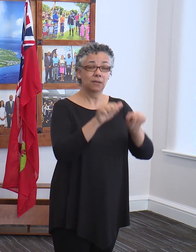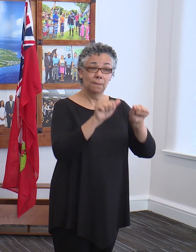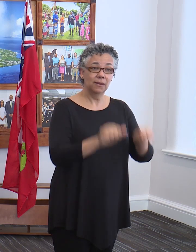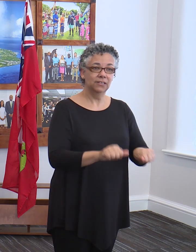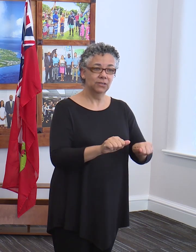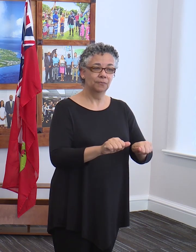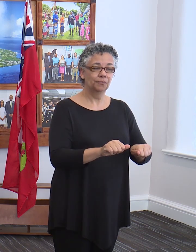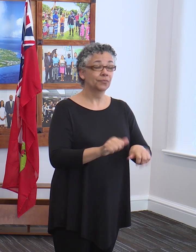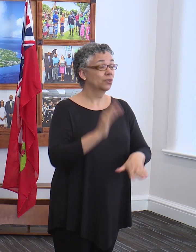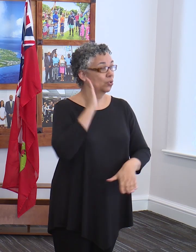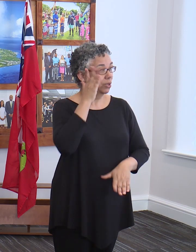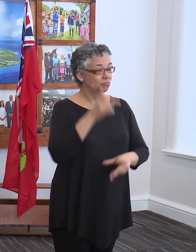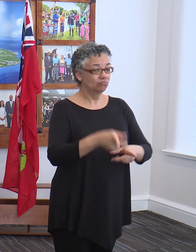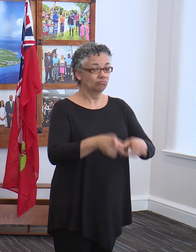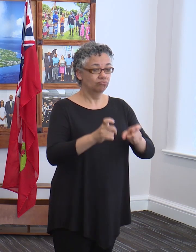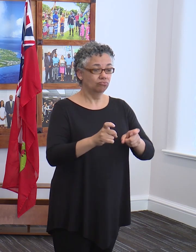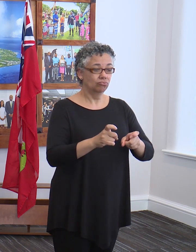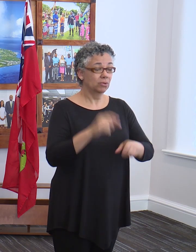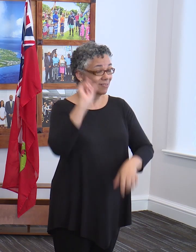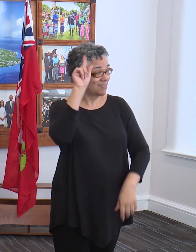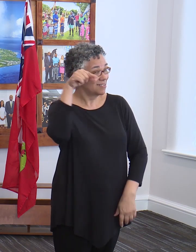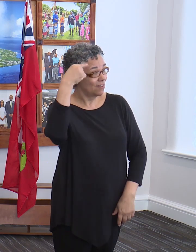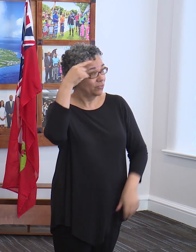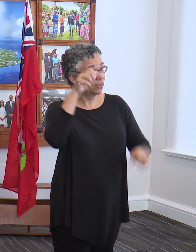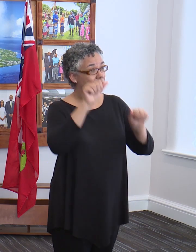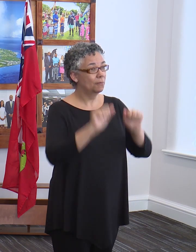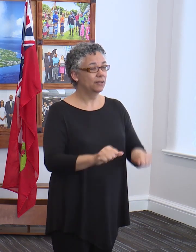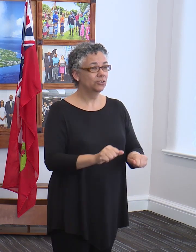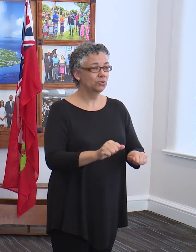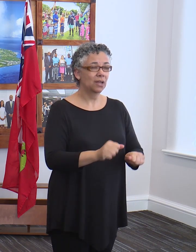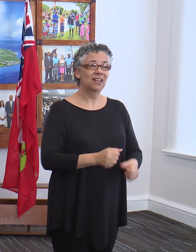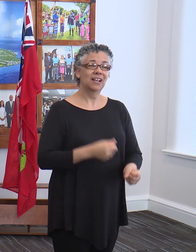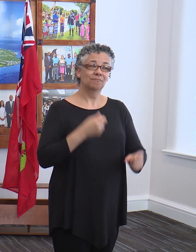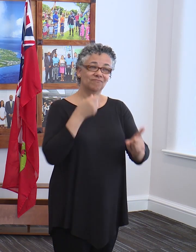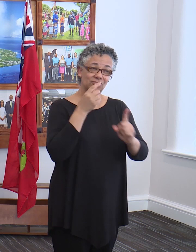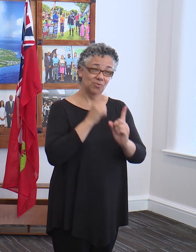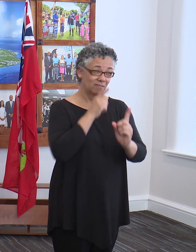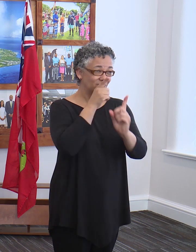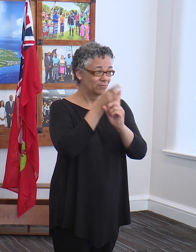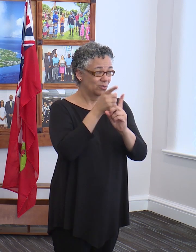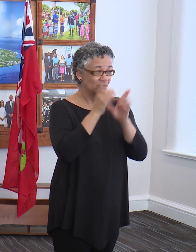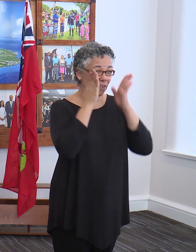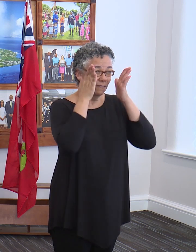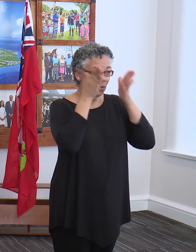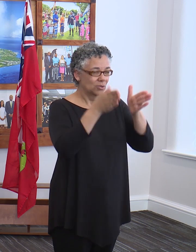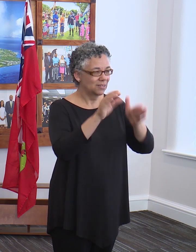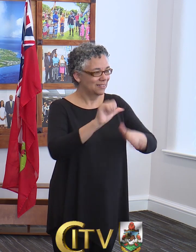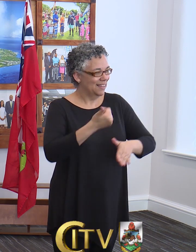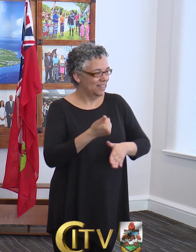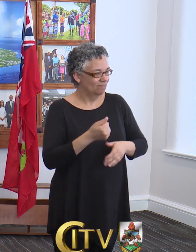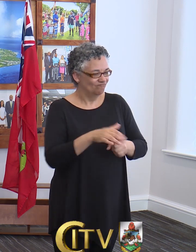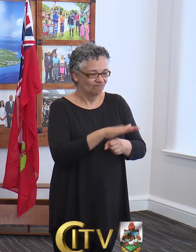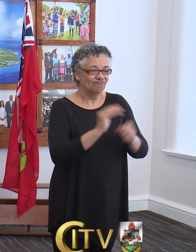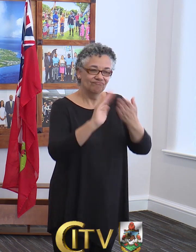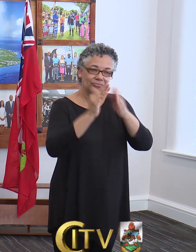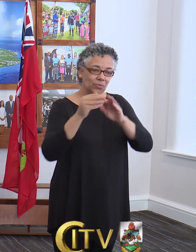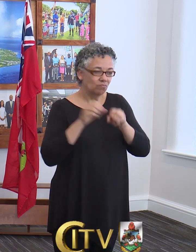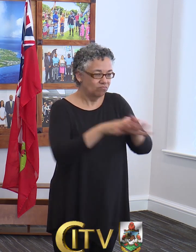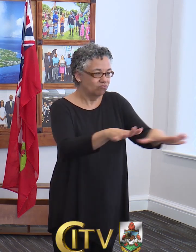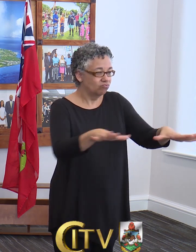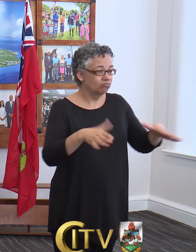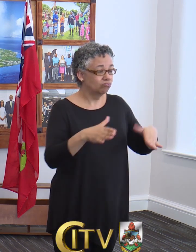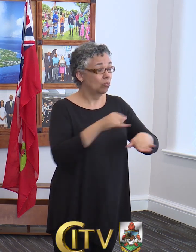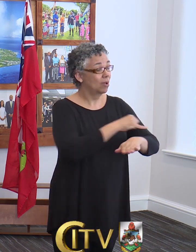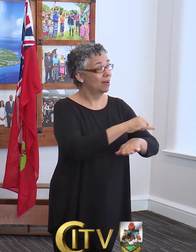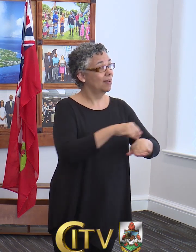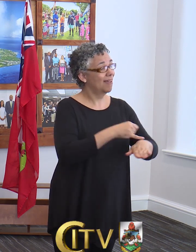speed the government's ability to detect any community spread which may be taking place on island. I understand as per